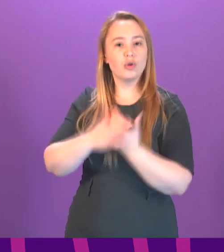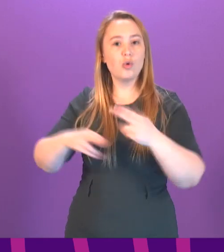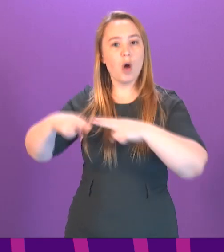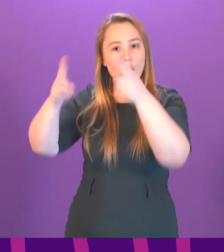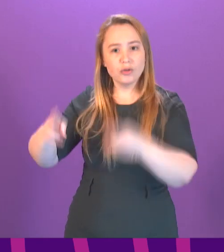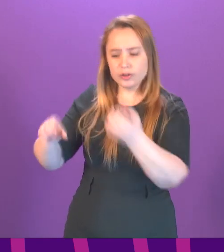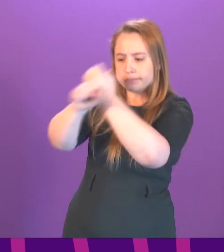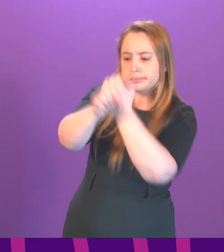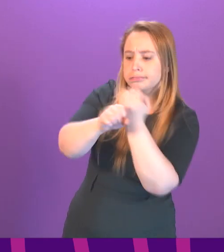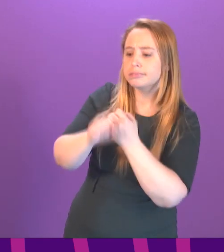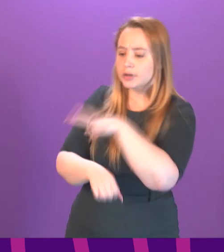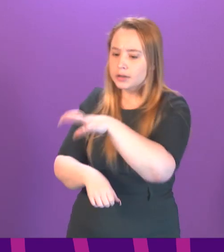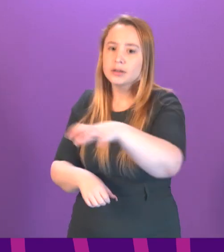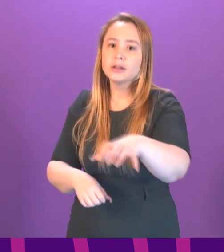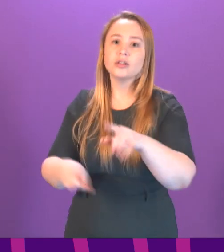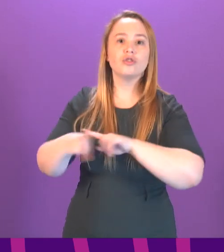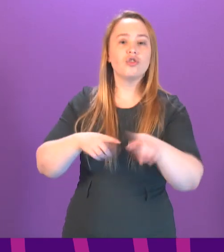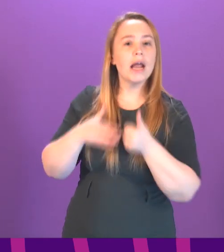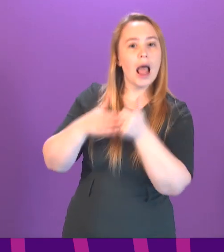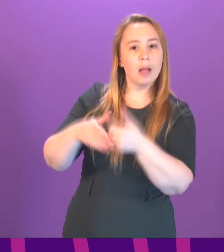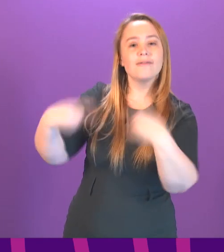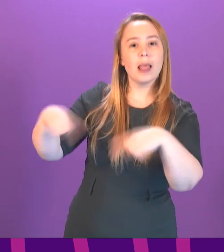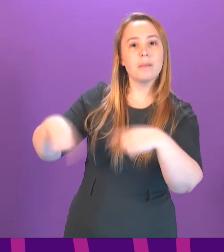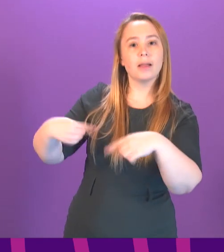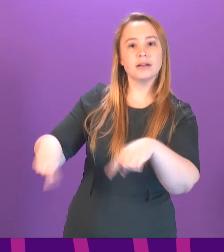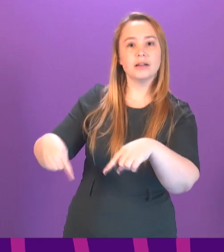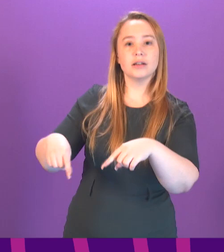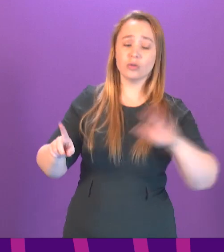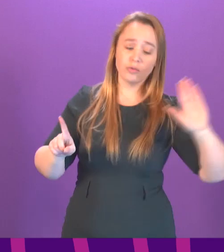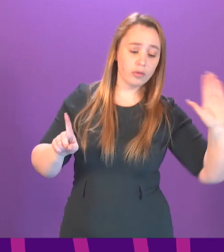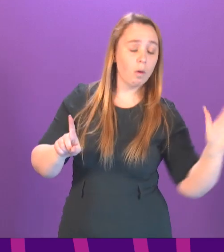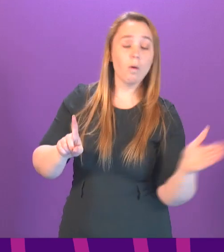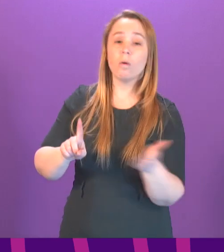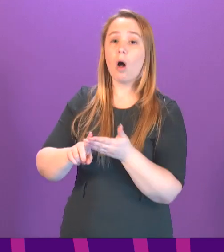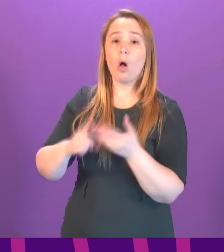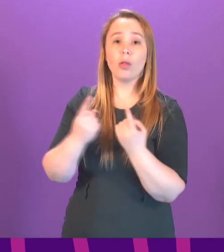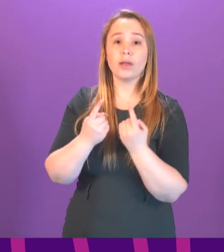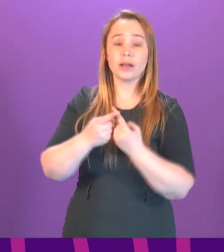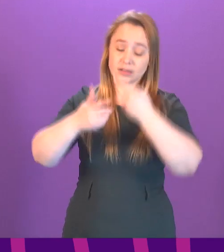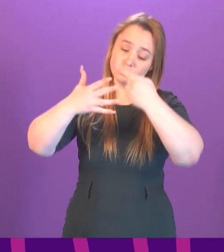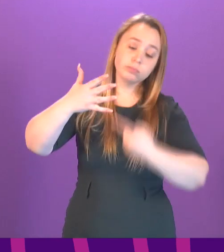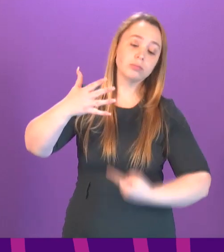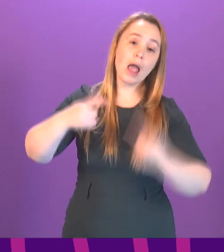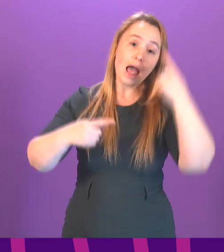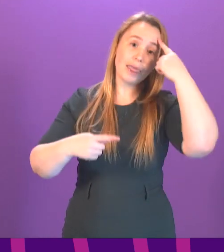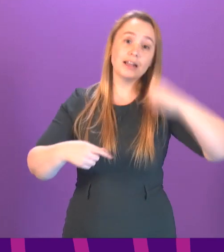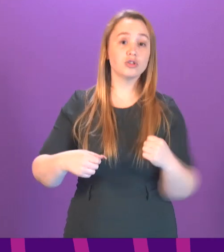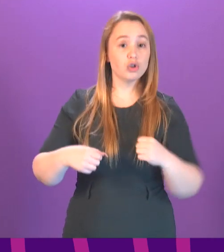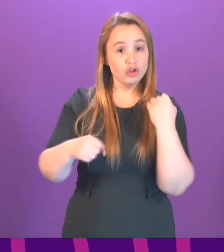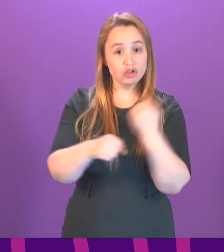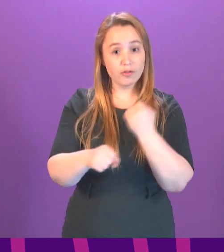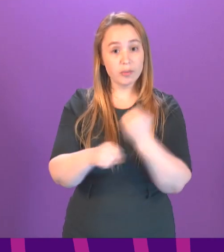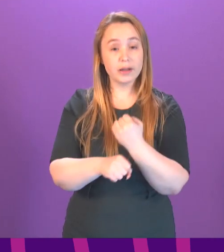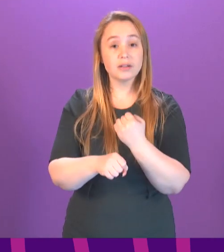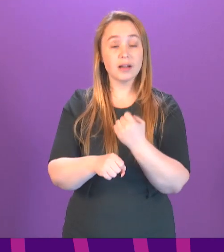to try to deal with some of the pressures on housing availability. So across all of these things, I do think the Scottish Government, and all of these things I've spoken